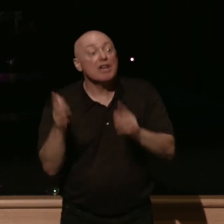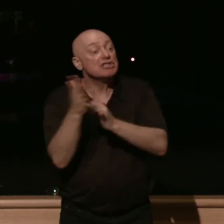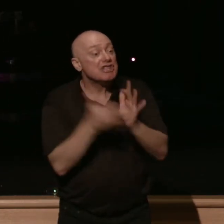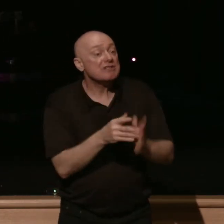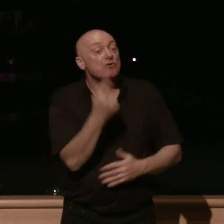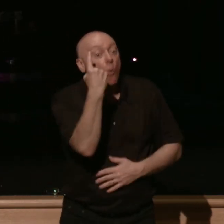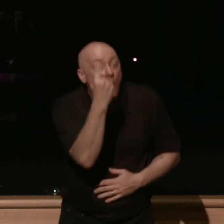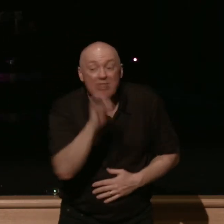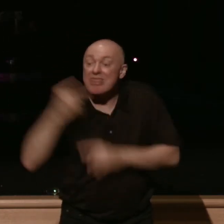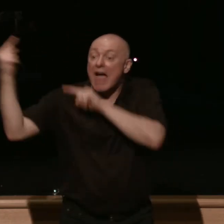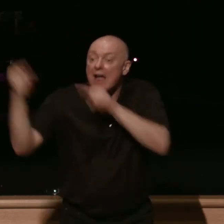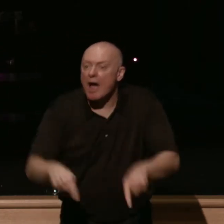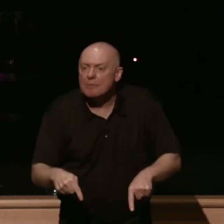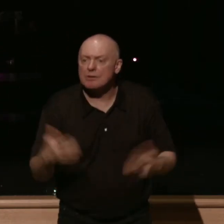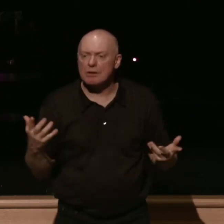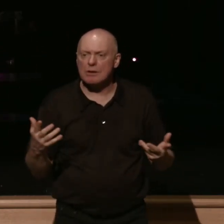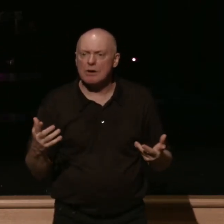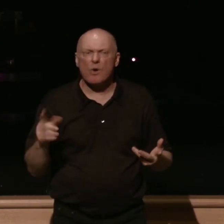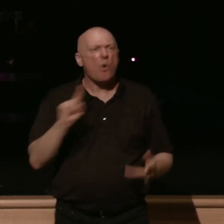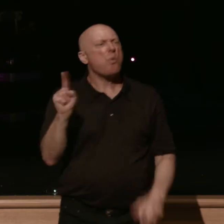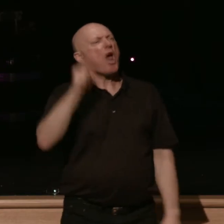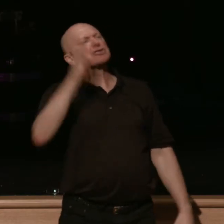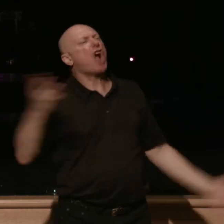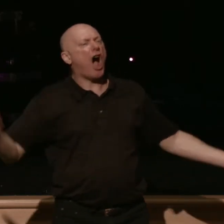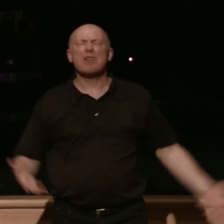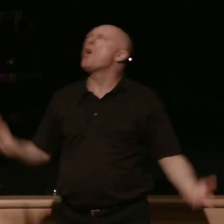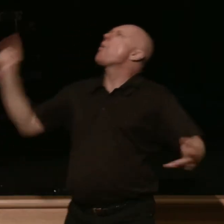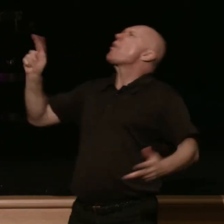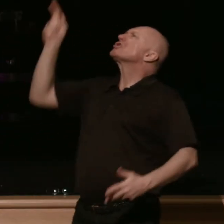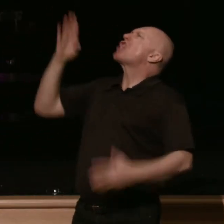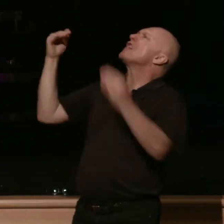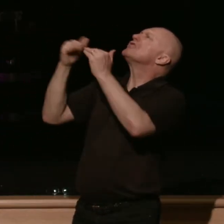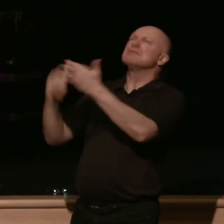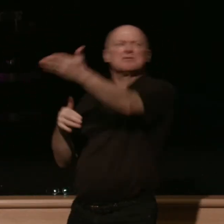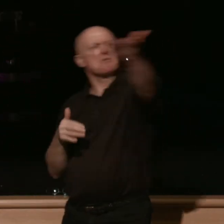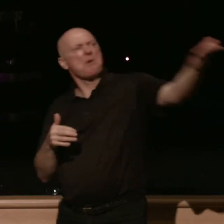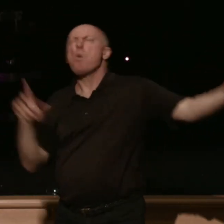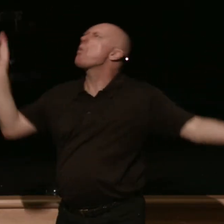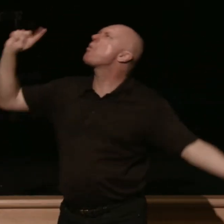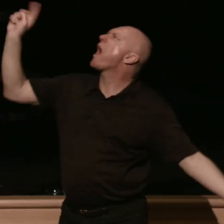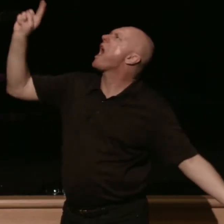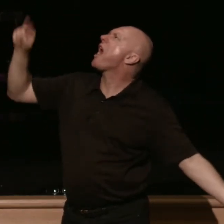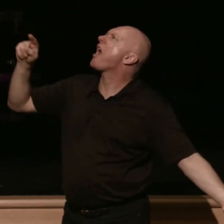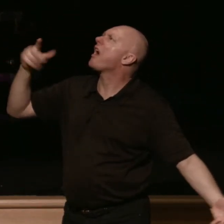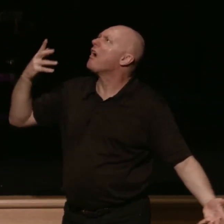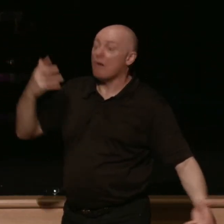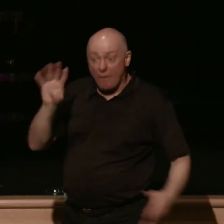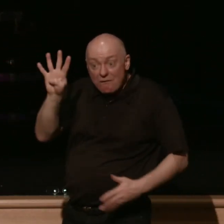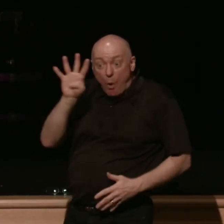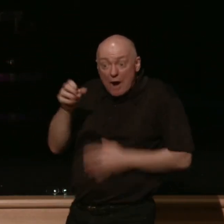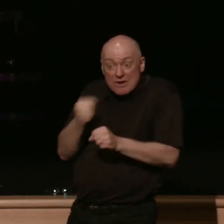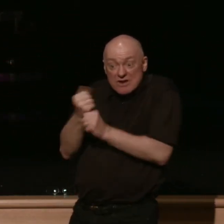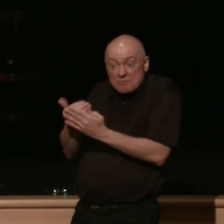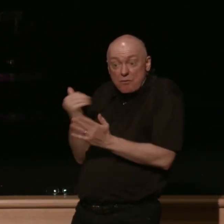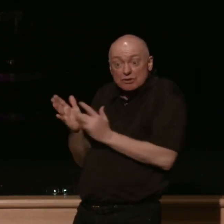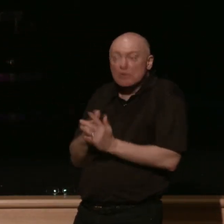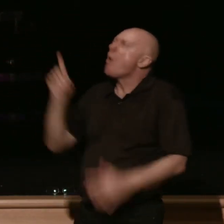who comes where's the god of justice they call out where's the god of justice they say 400 years before he arrives where's the god of justice